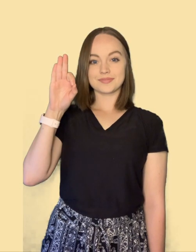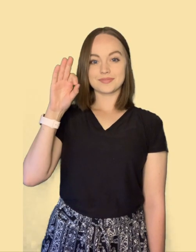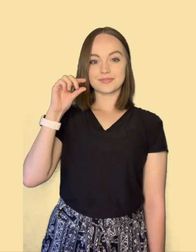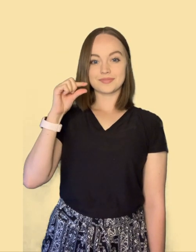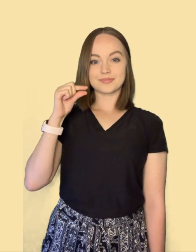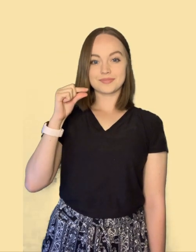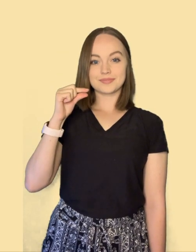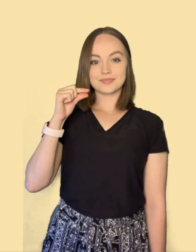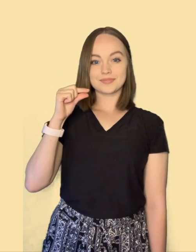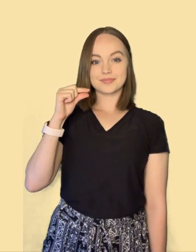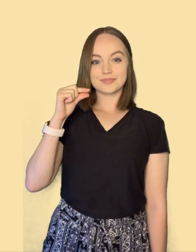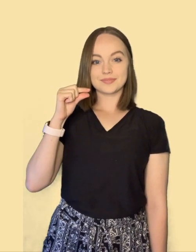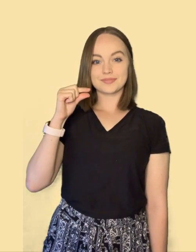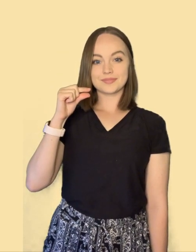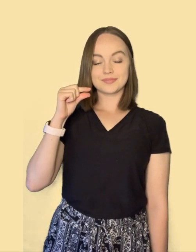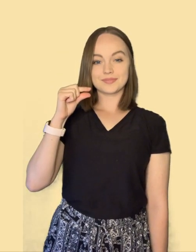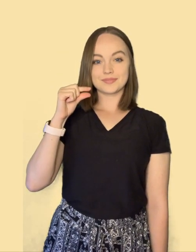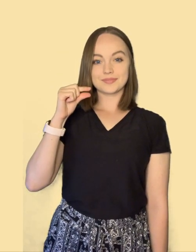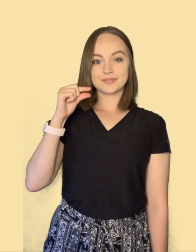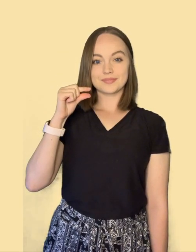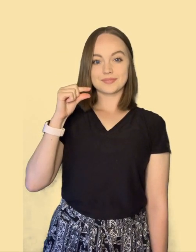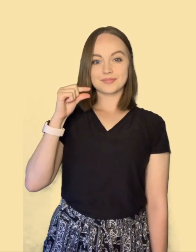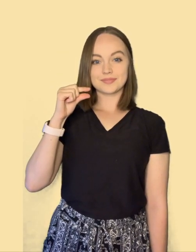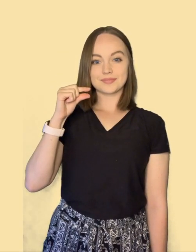G G